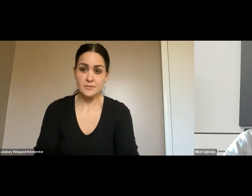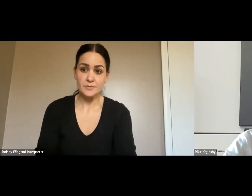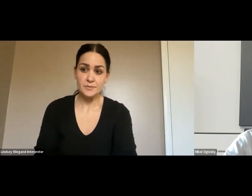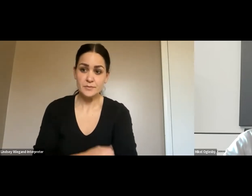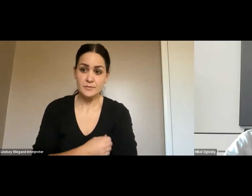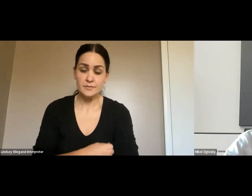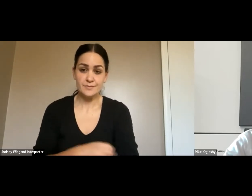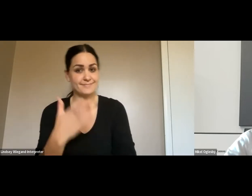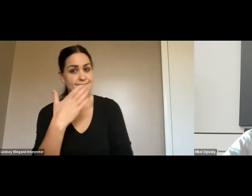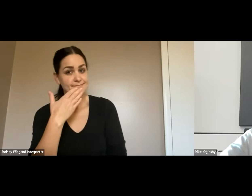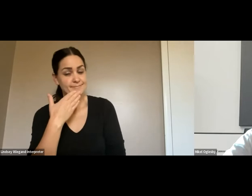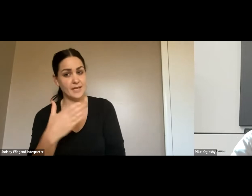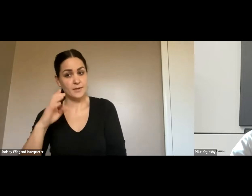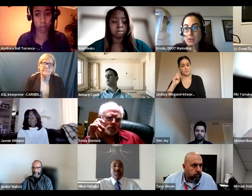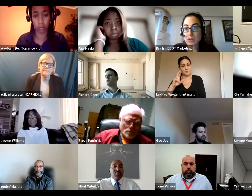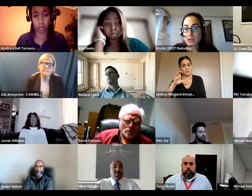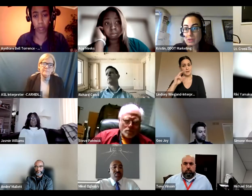Thank you, Mr. Cunningham.